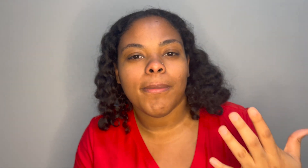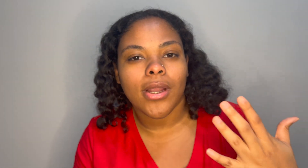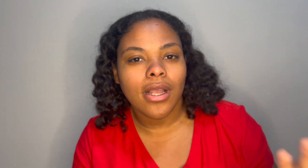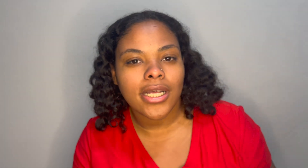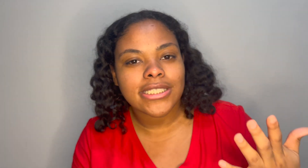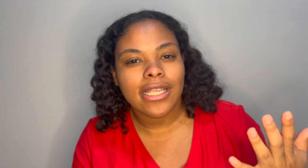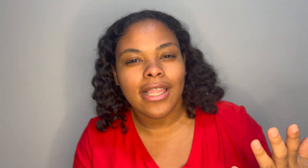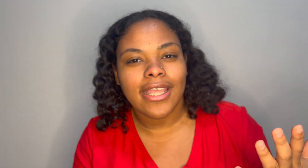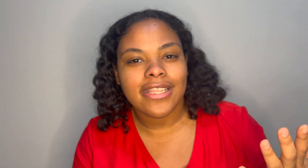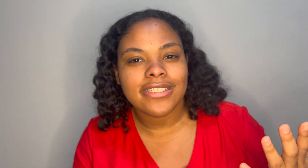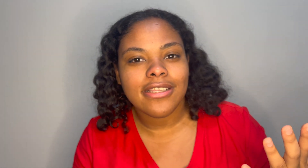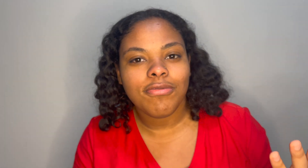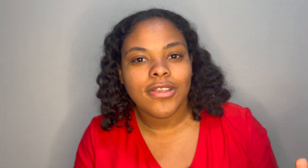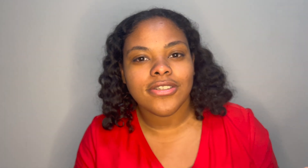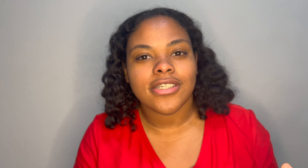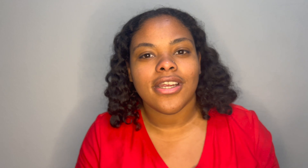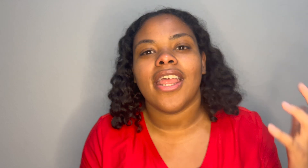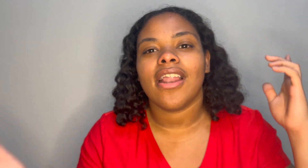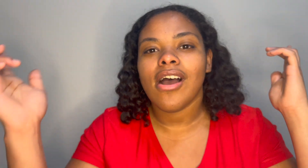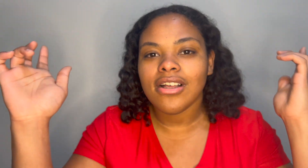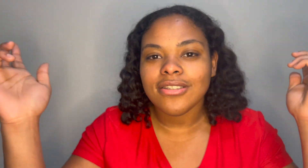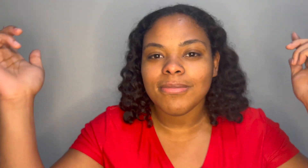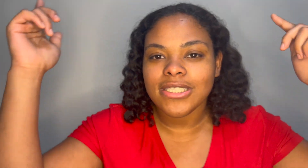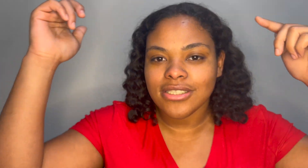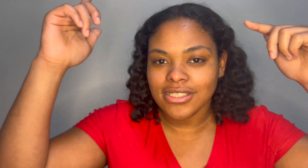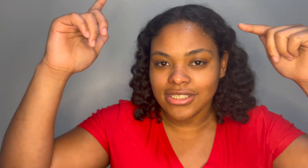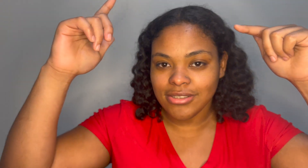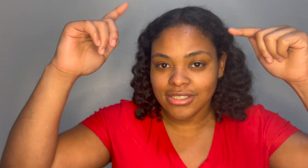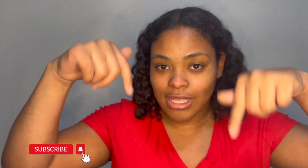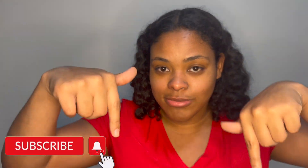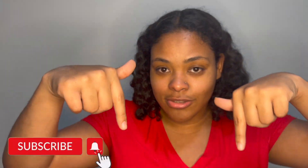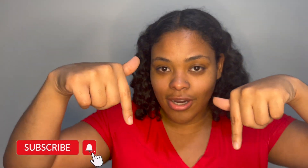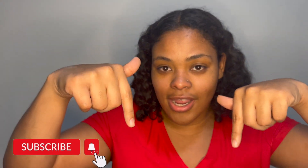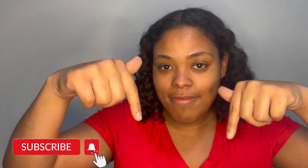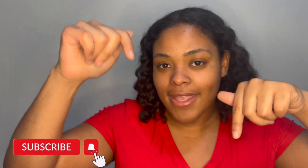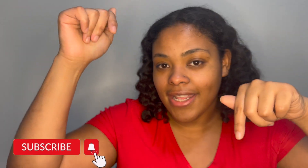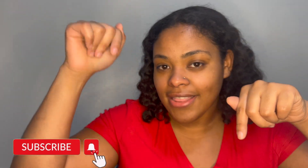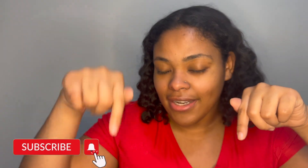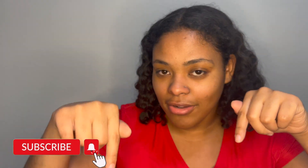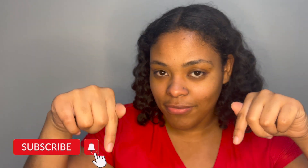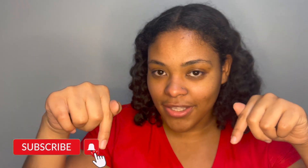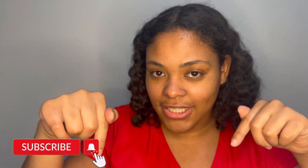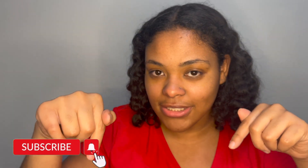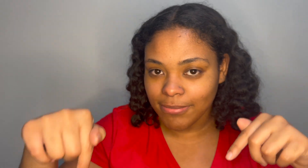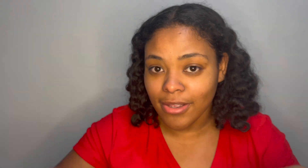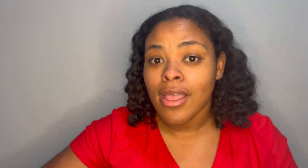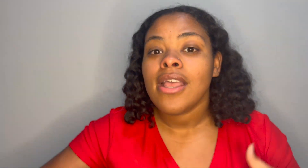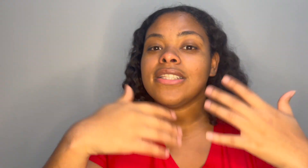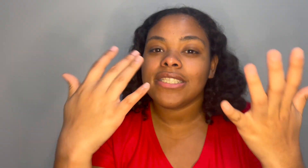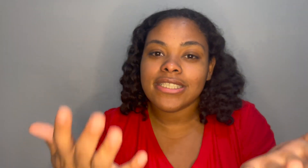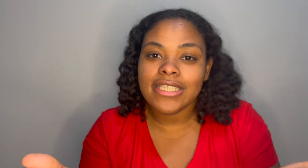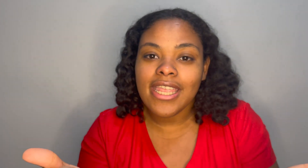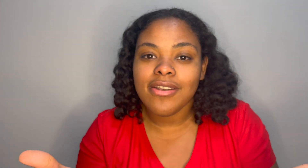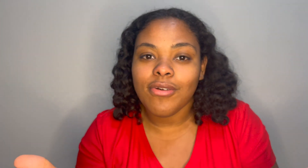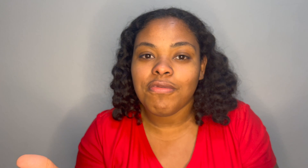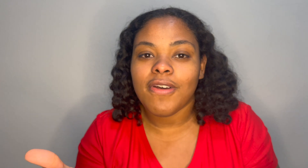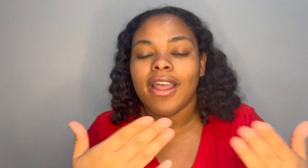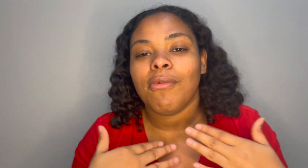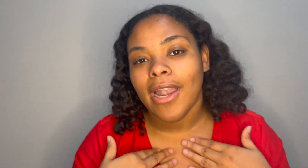more content like this in the future and also make sure to subscribe and hit that notification bell to stay notified when